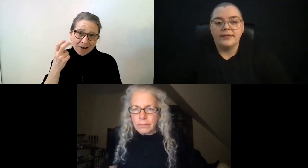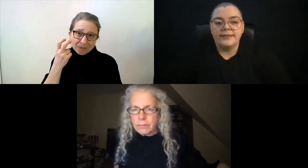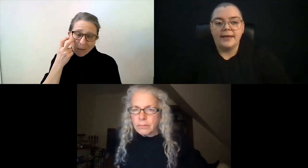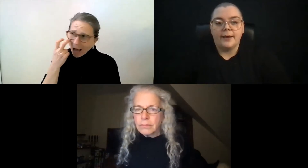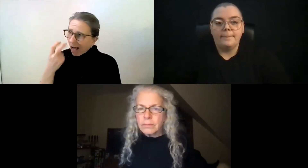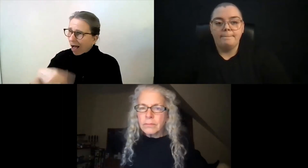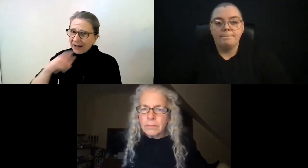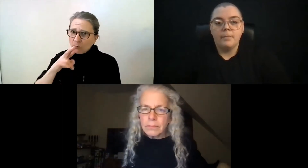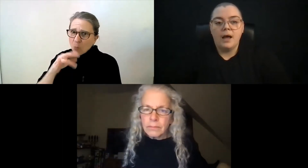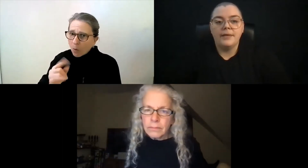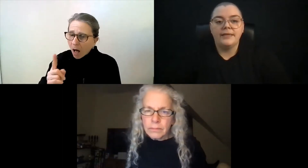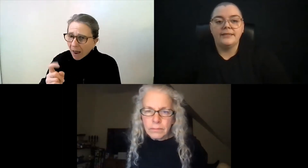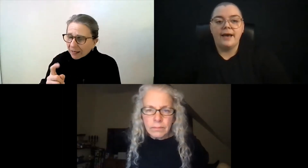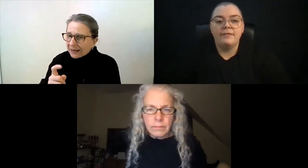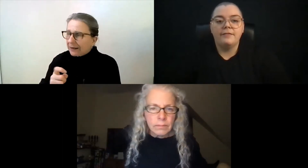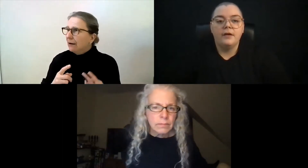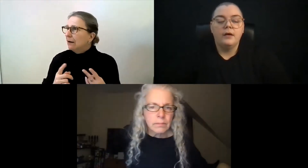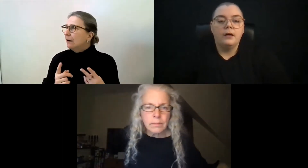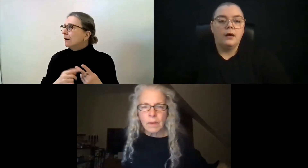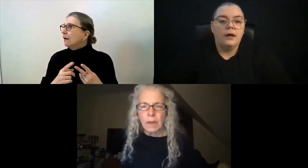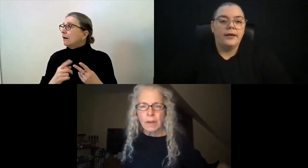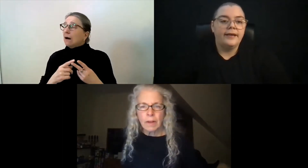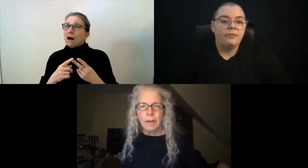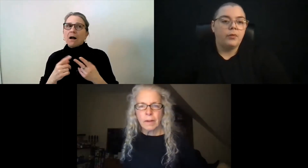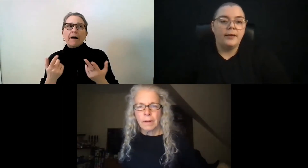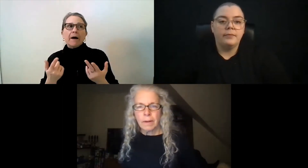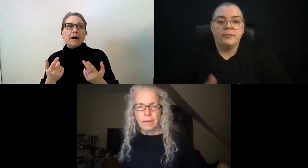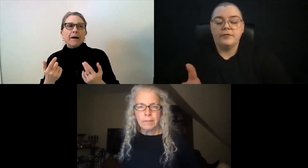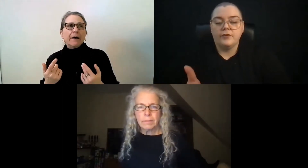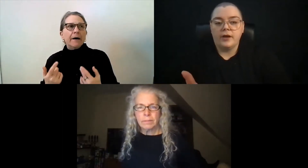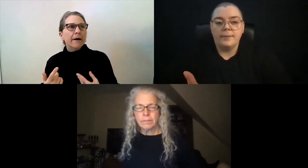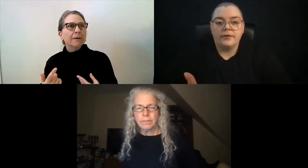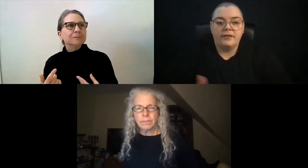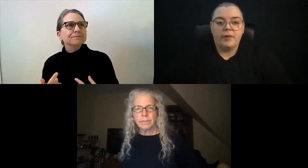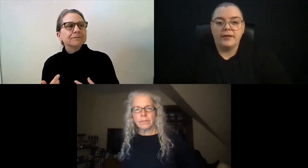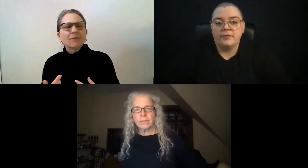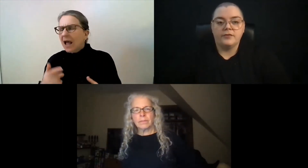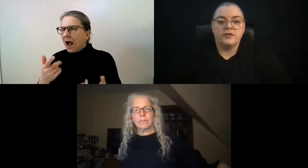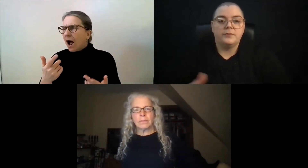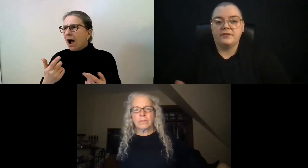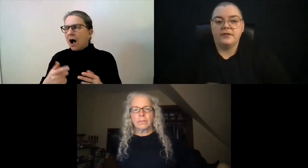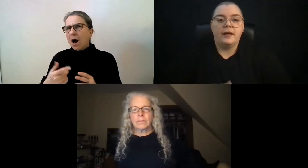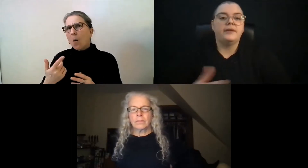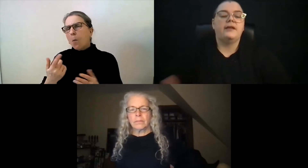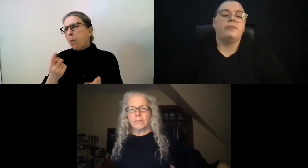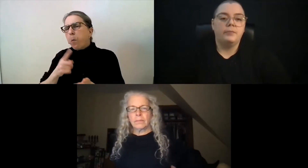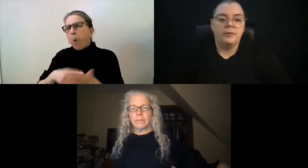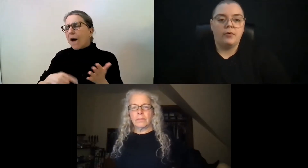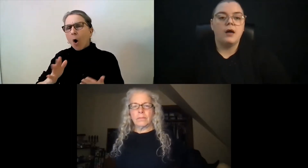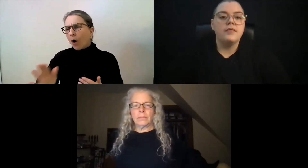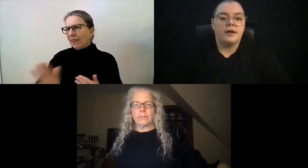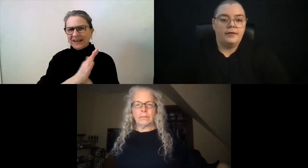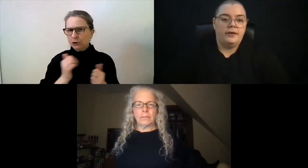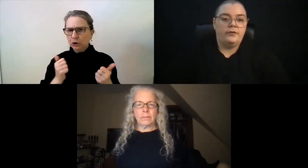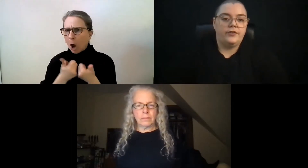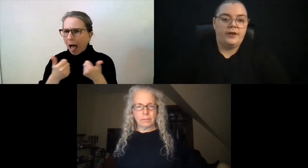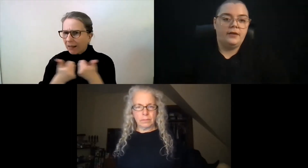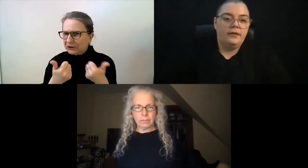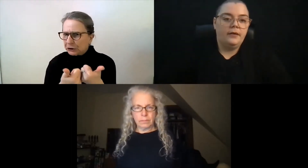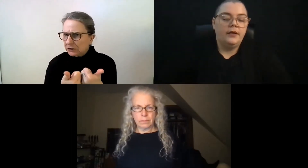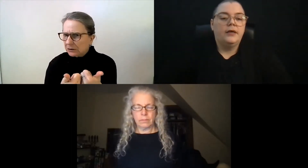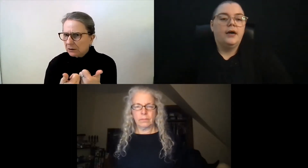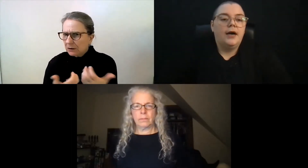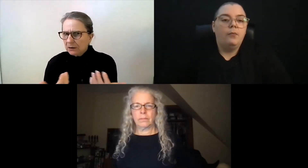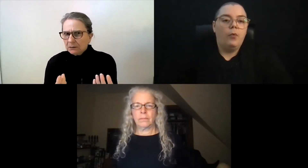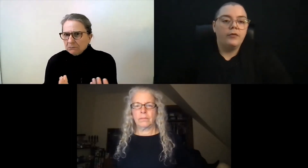gathering data. How many Deaf and Deaf-Blind people, if you're talking about Deaf-Blind services specifically, how many Deaf-Blind people are there in your state?